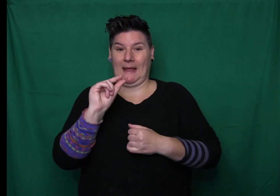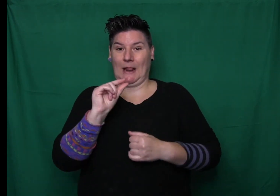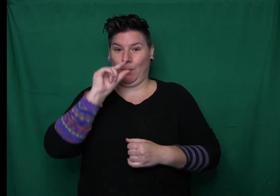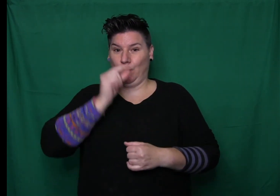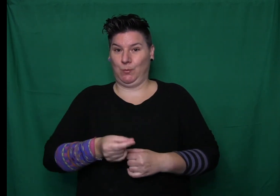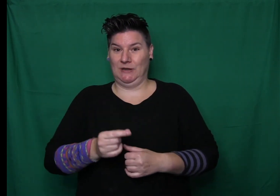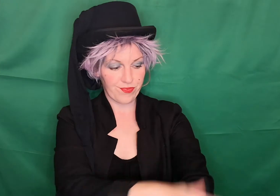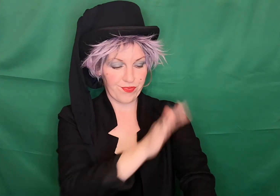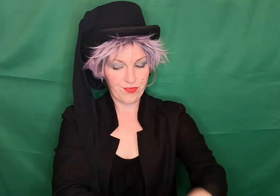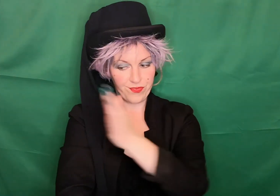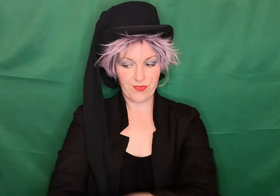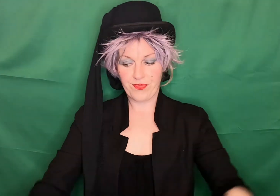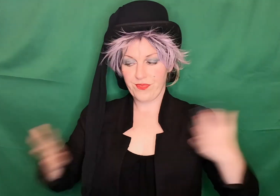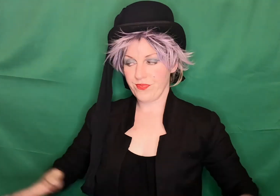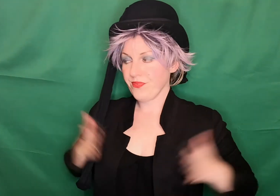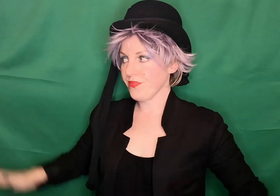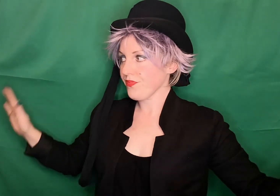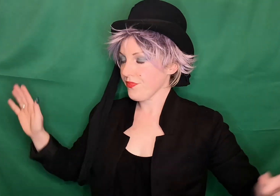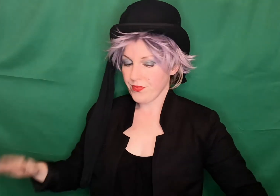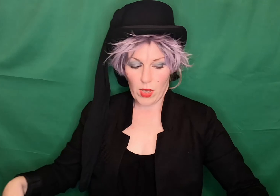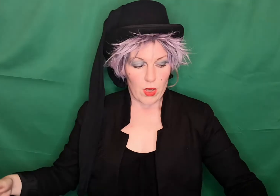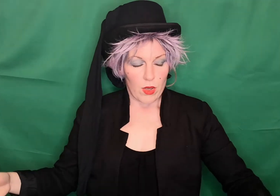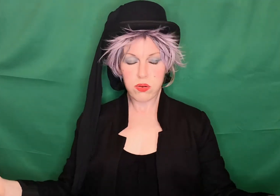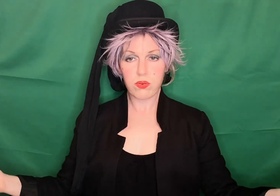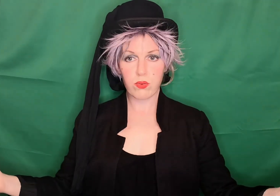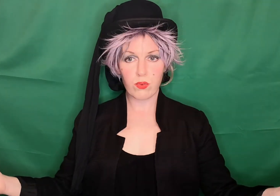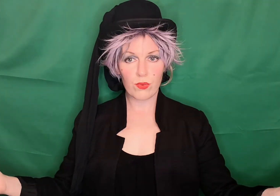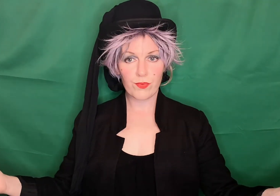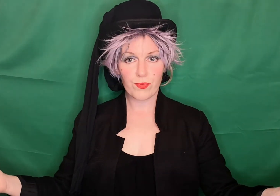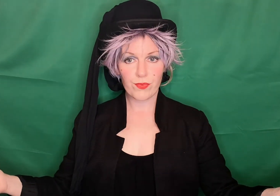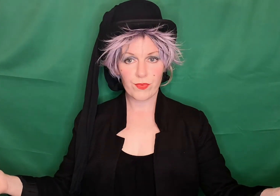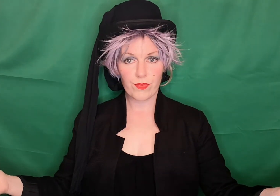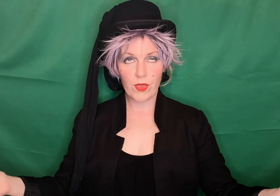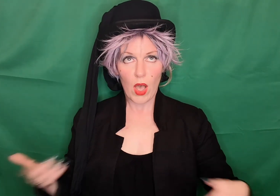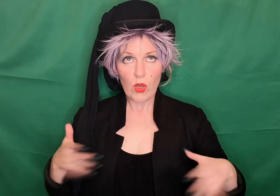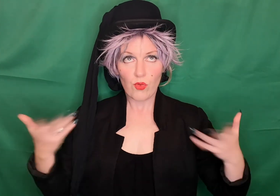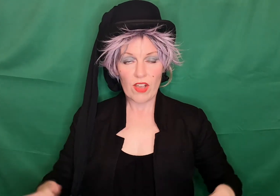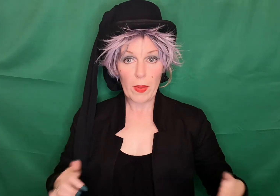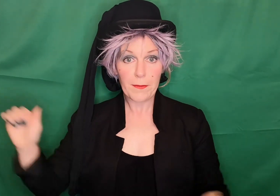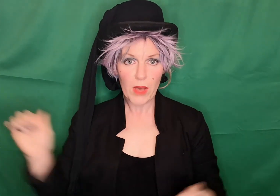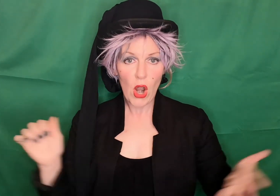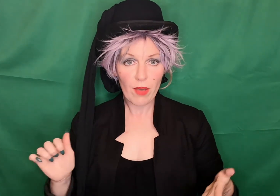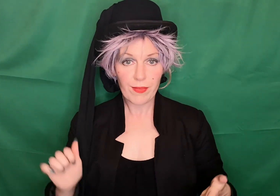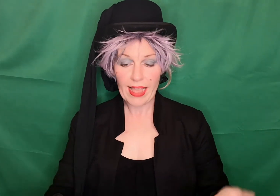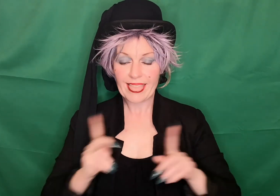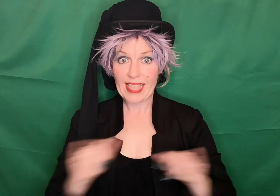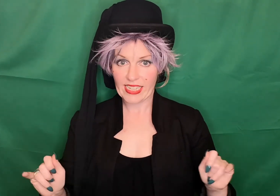Oh, thank you. I'm almost ready, said the big witch. Tell everybody I'll be right there. Dory opened the door. Oh